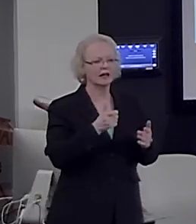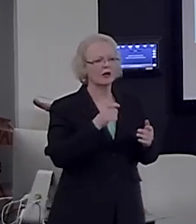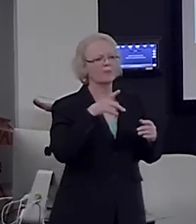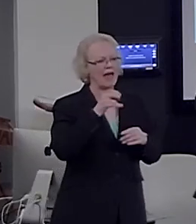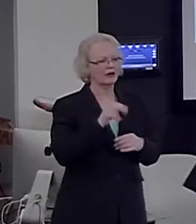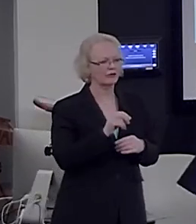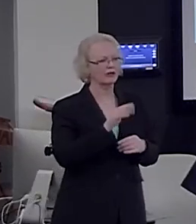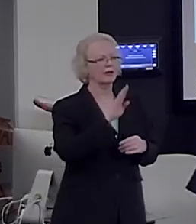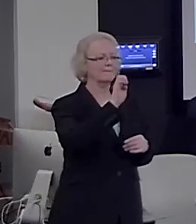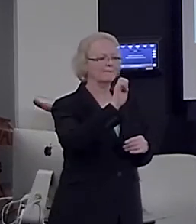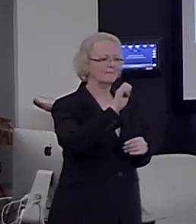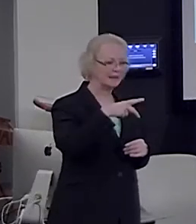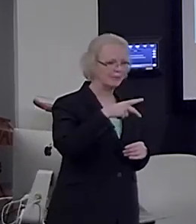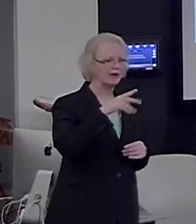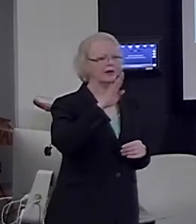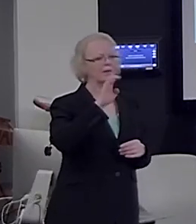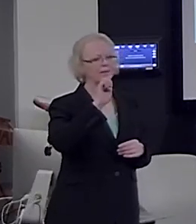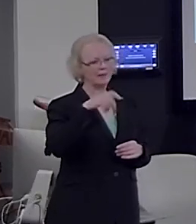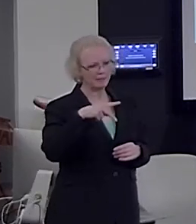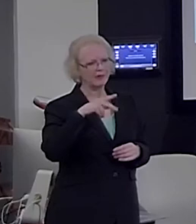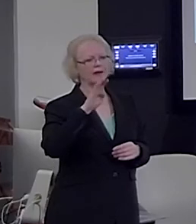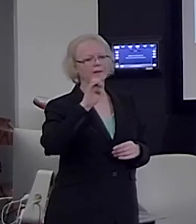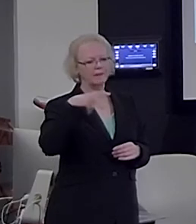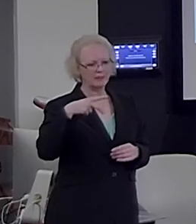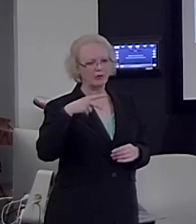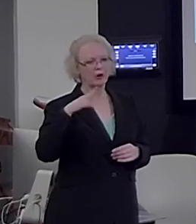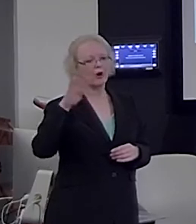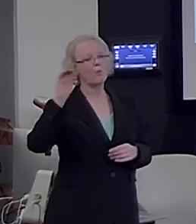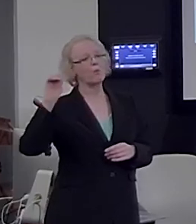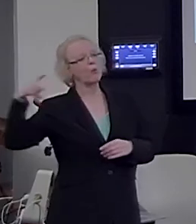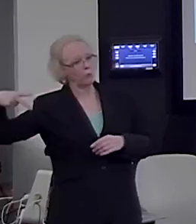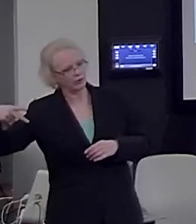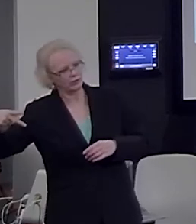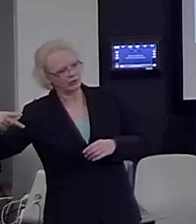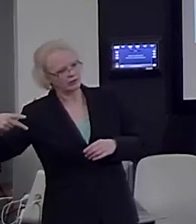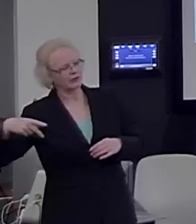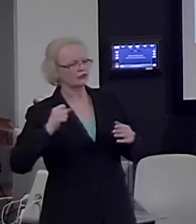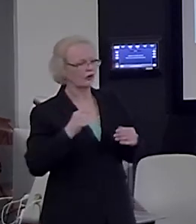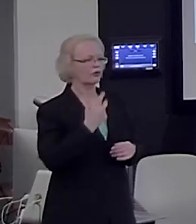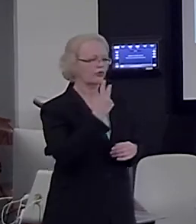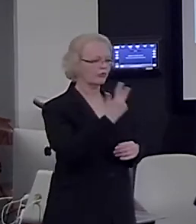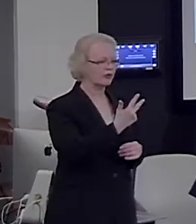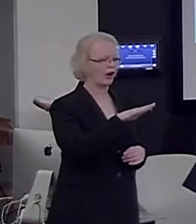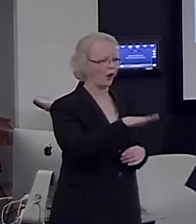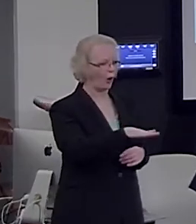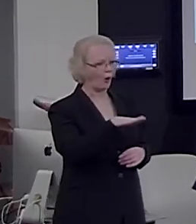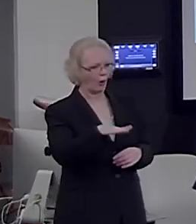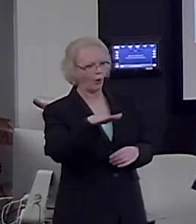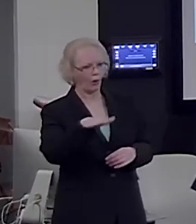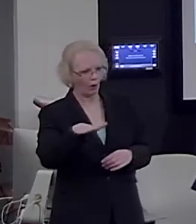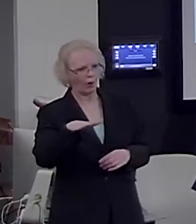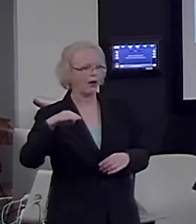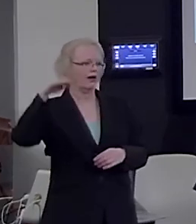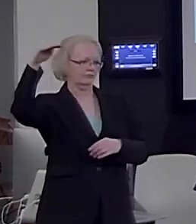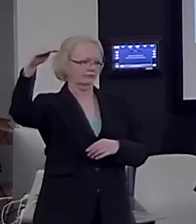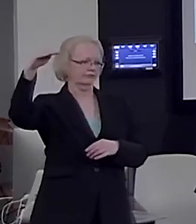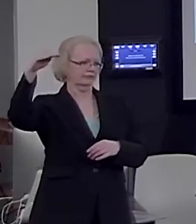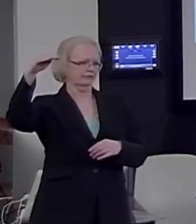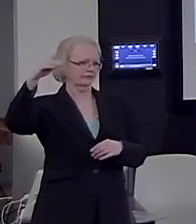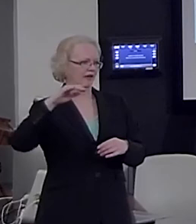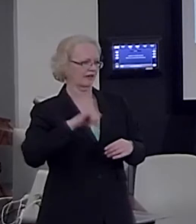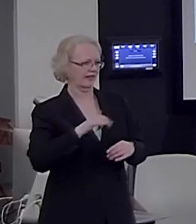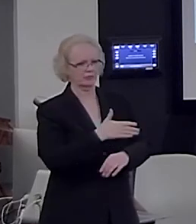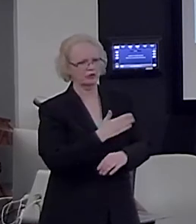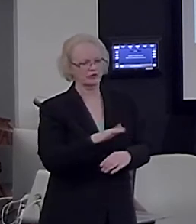beep, beep, boop, okay? So, maybe three tones of a low frequency, and the fourth one is a different frequency.